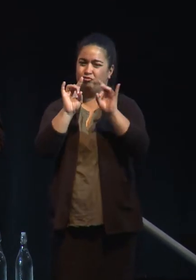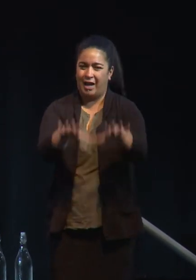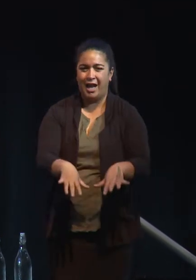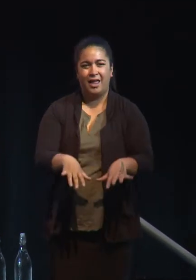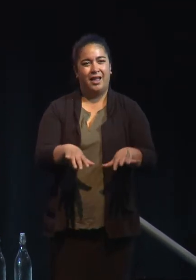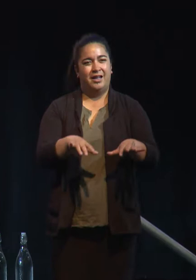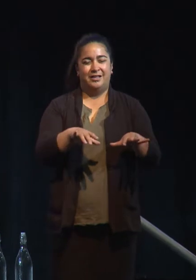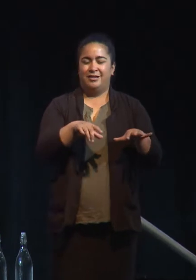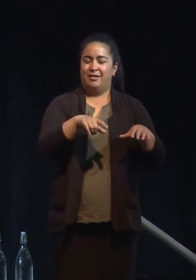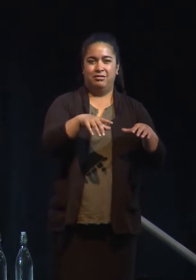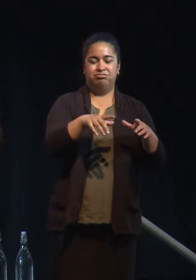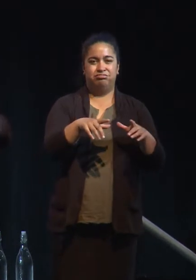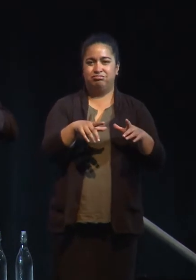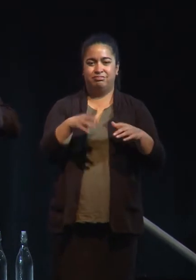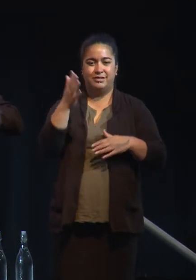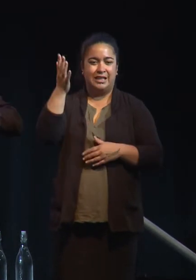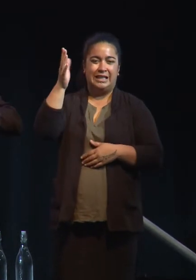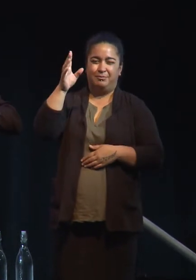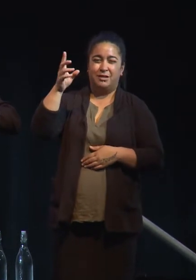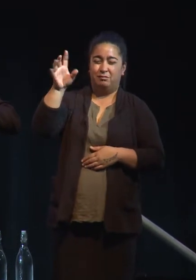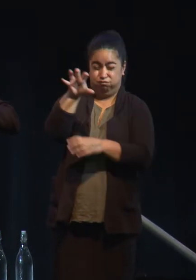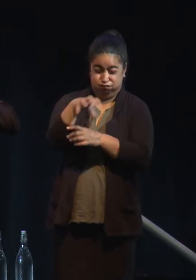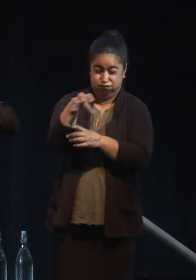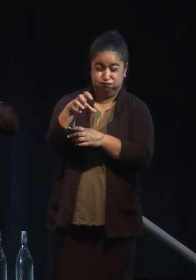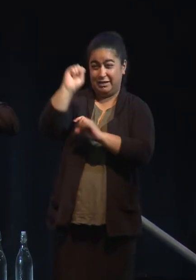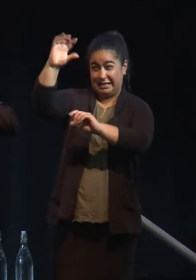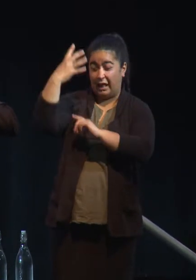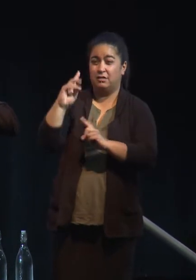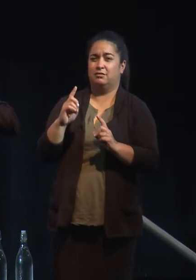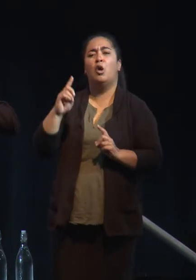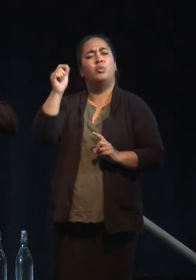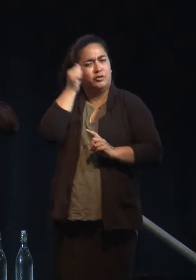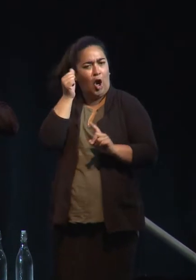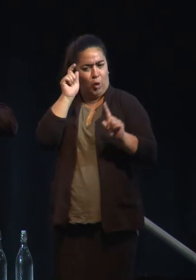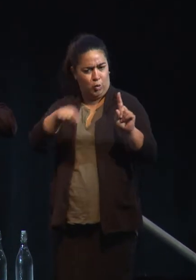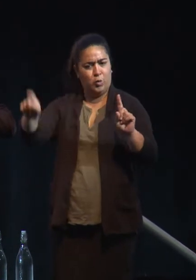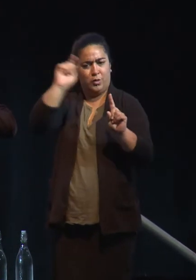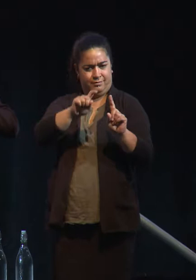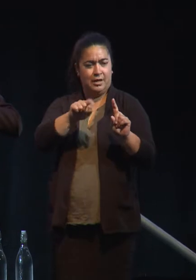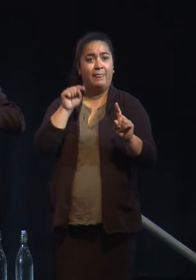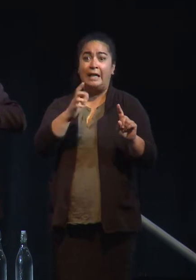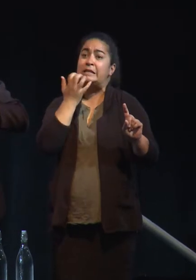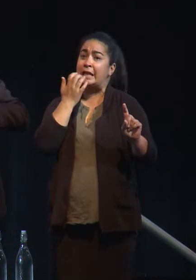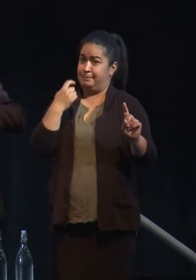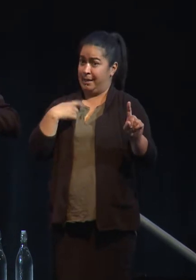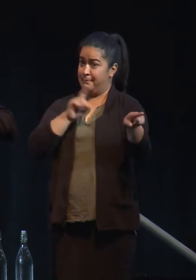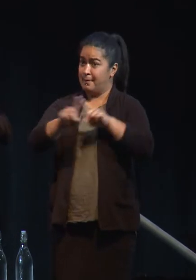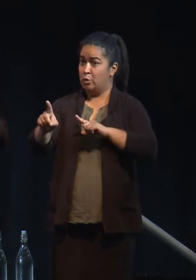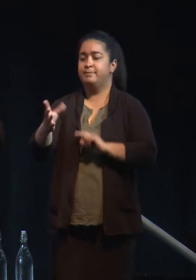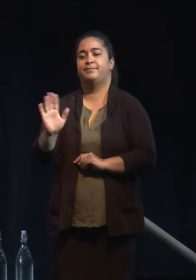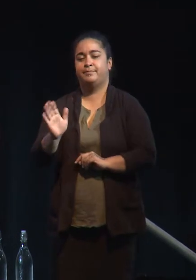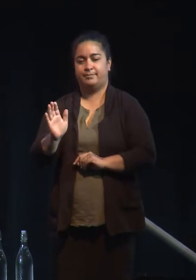heat waves. But that's not the picture of the future that scares me the most and why I'm so